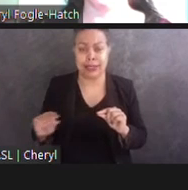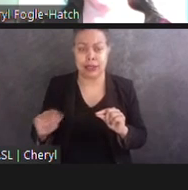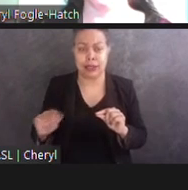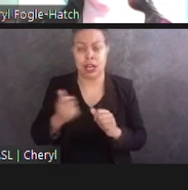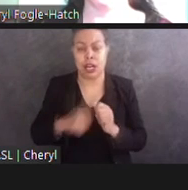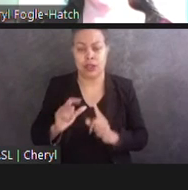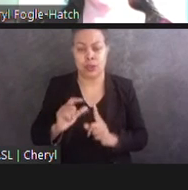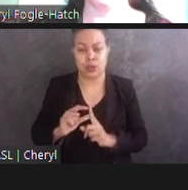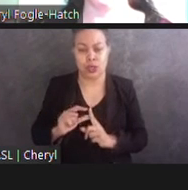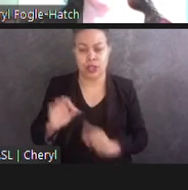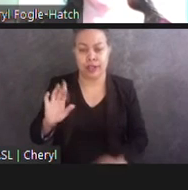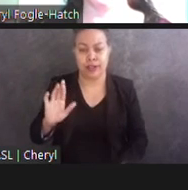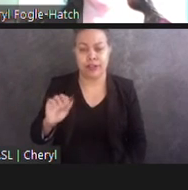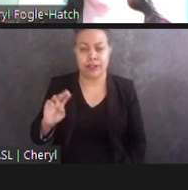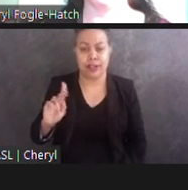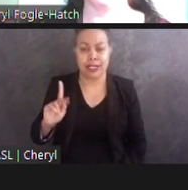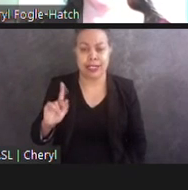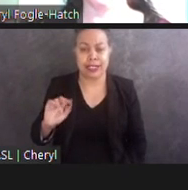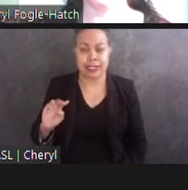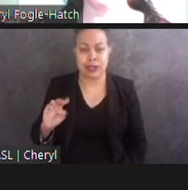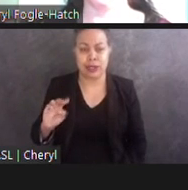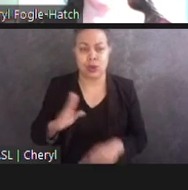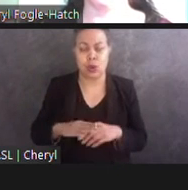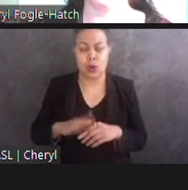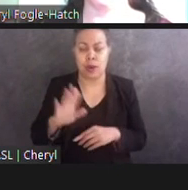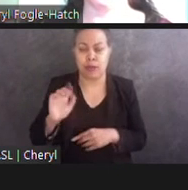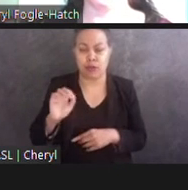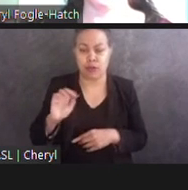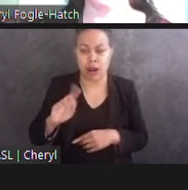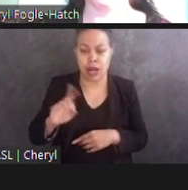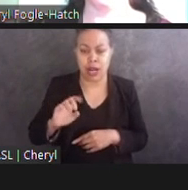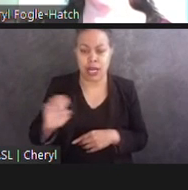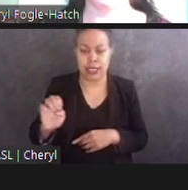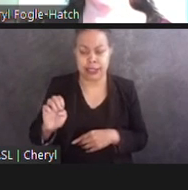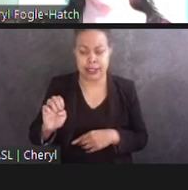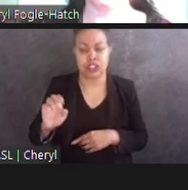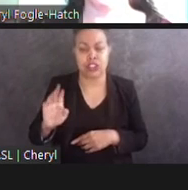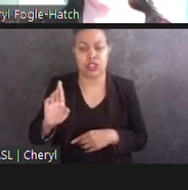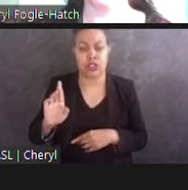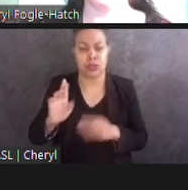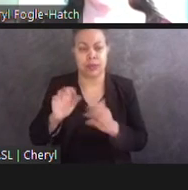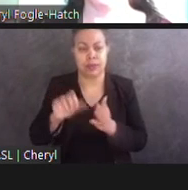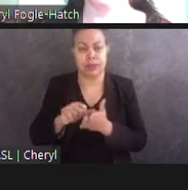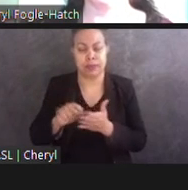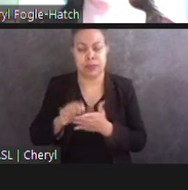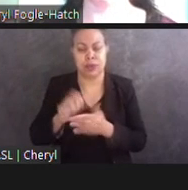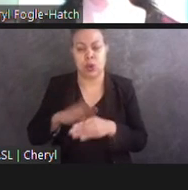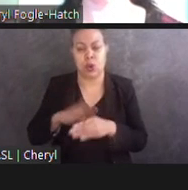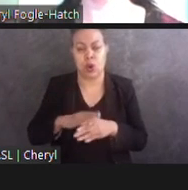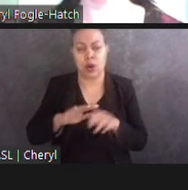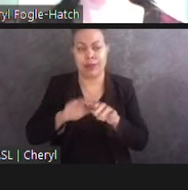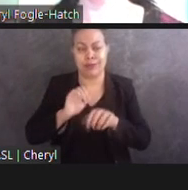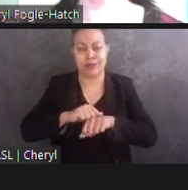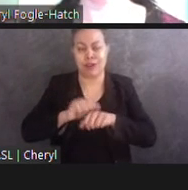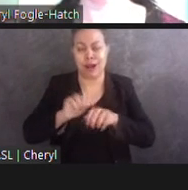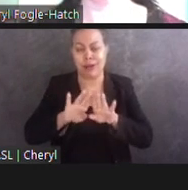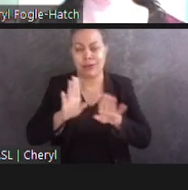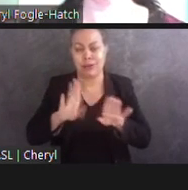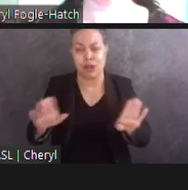on a bronze bas-relief on a stone wall. With her right hand, she is holding a paper and a white